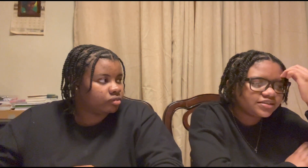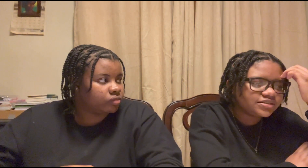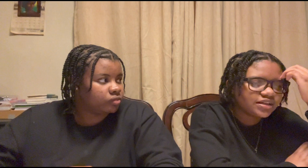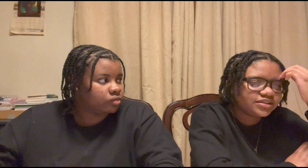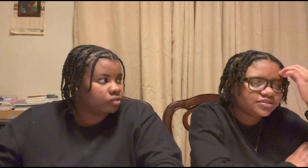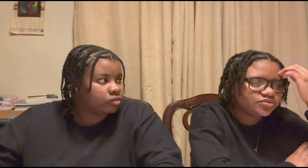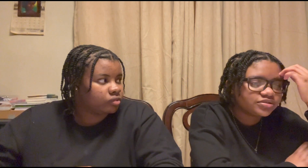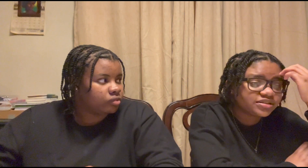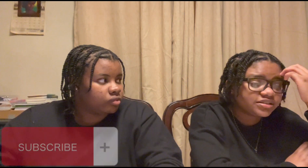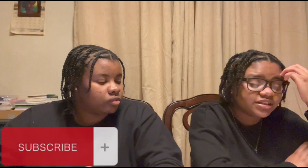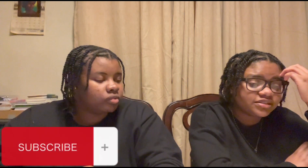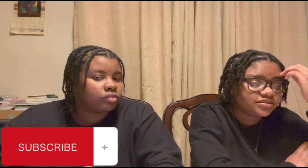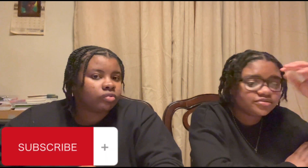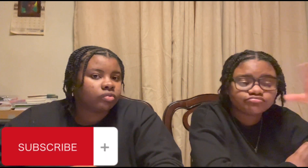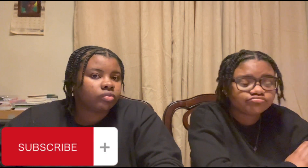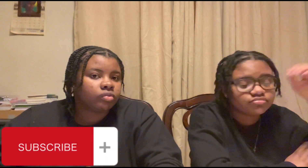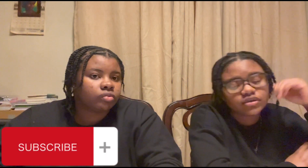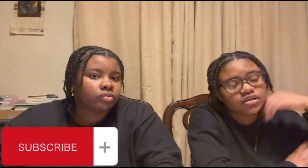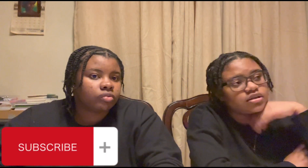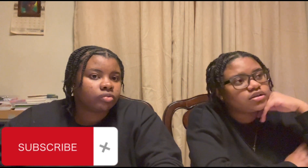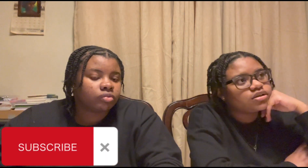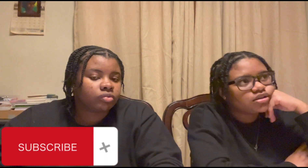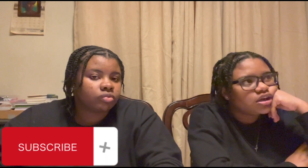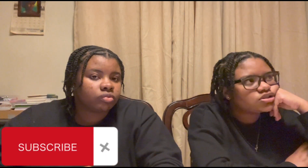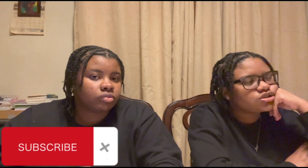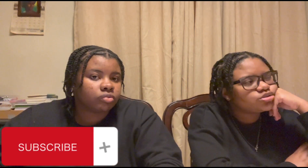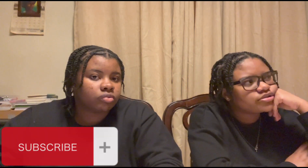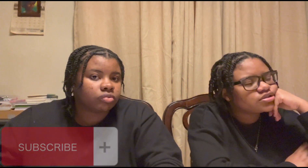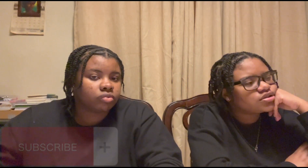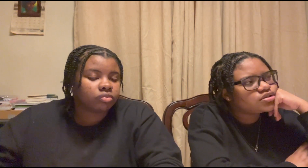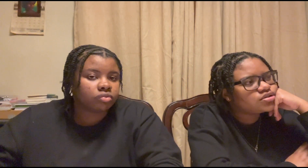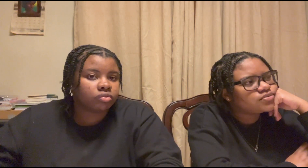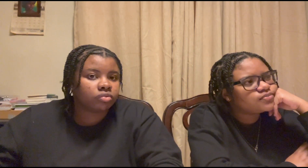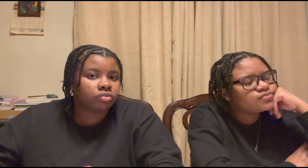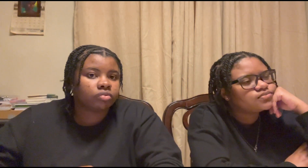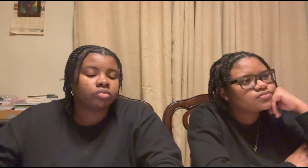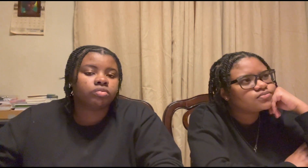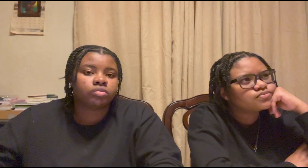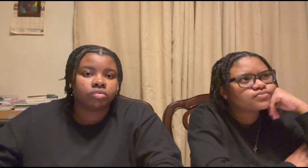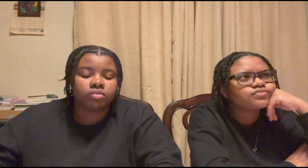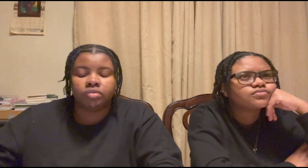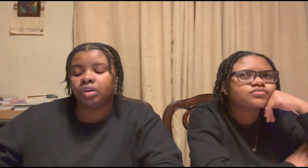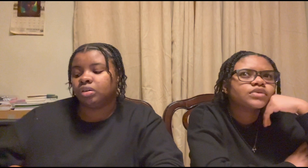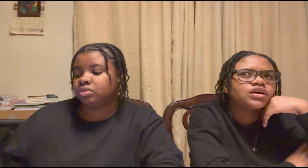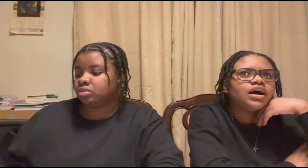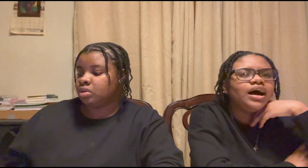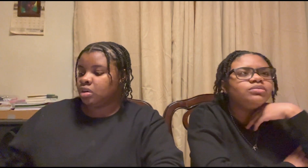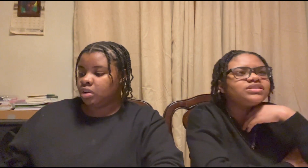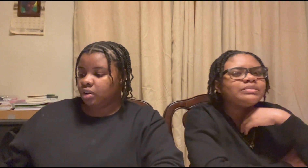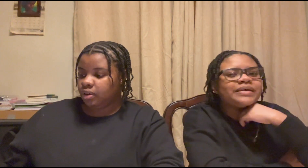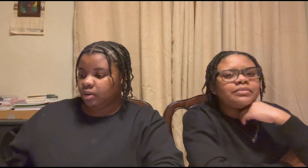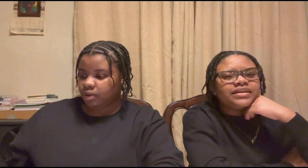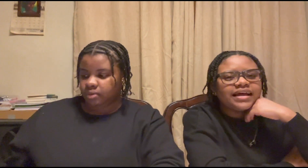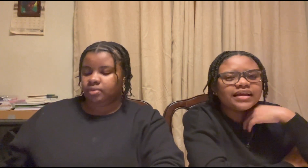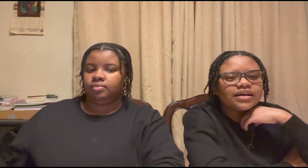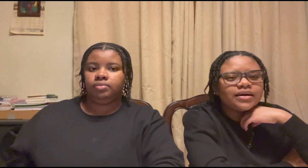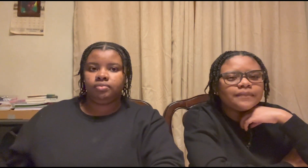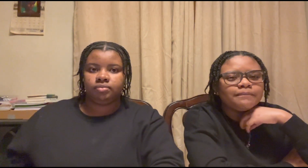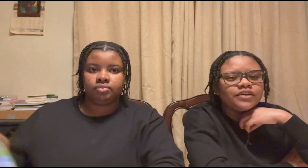italian courses i just lost interest um i would say probably like the